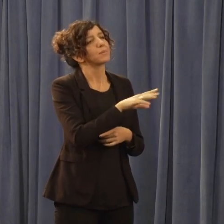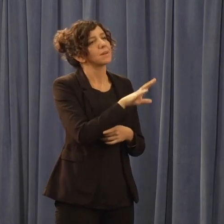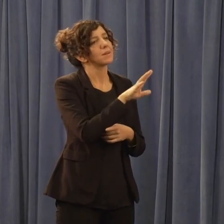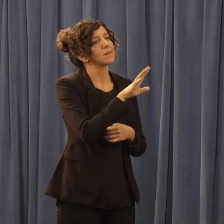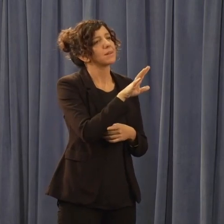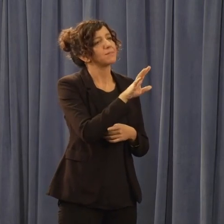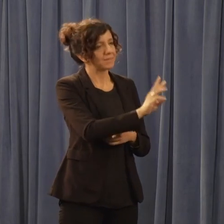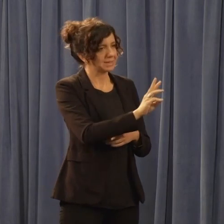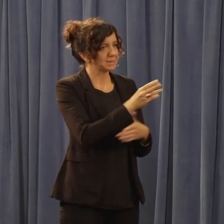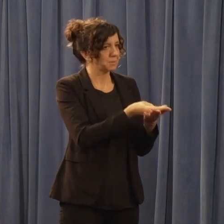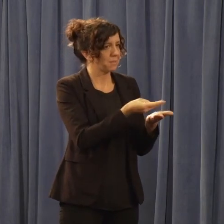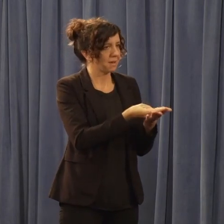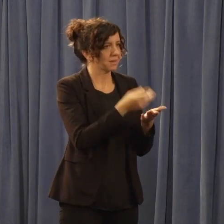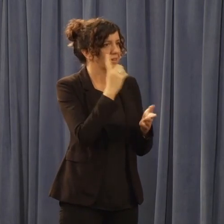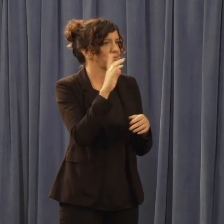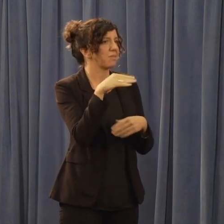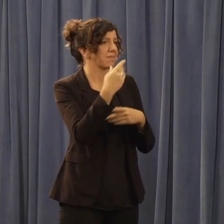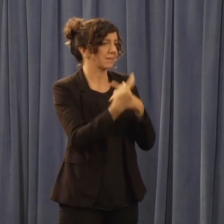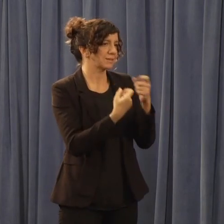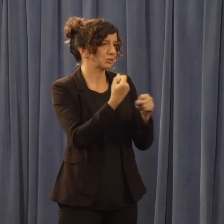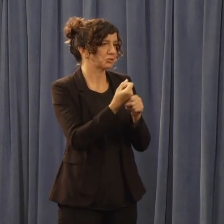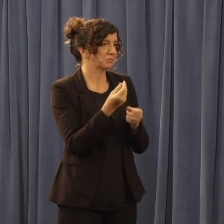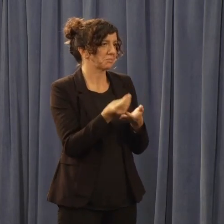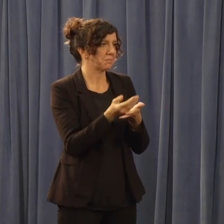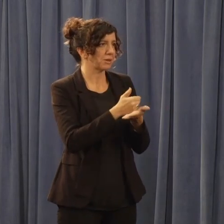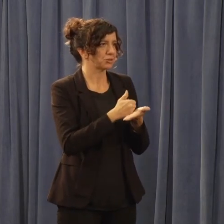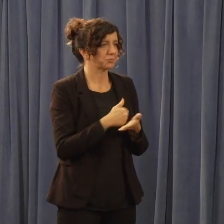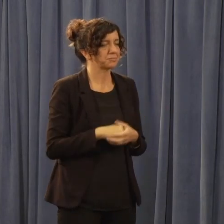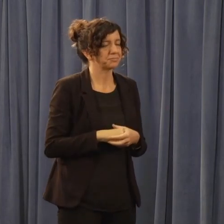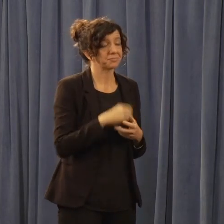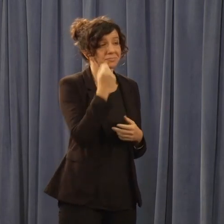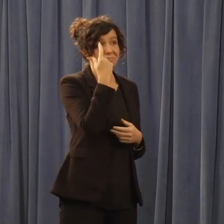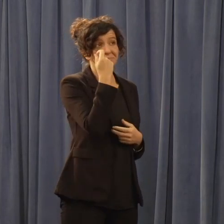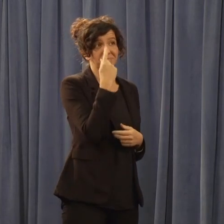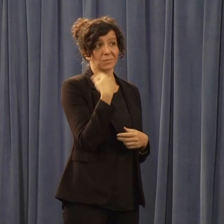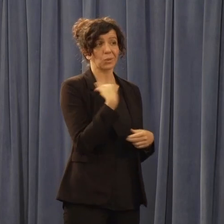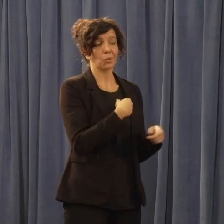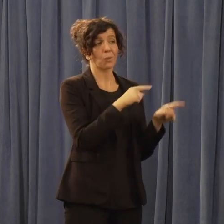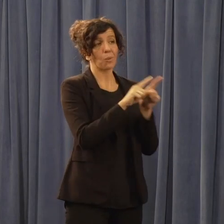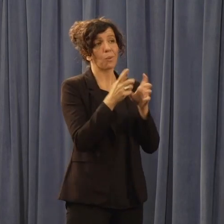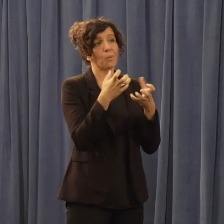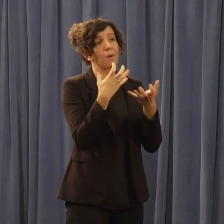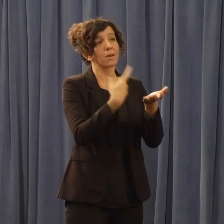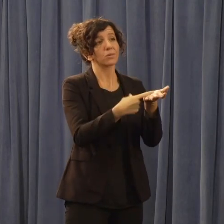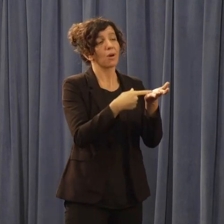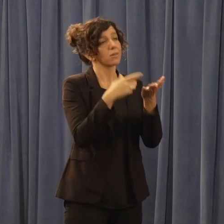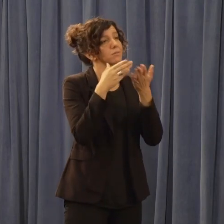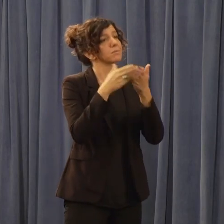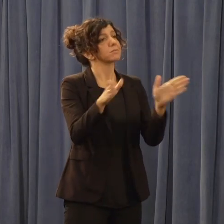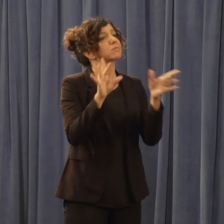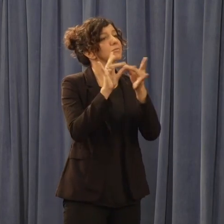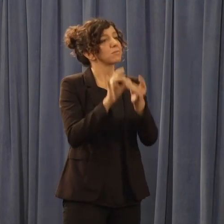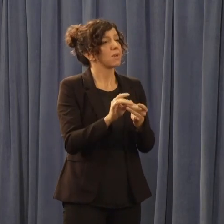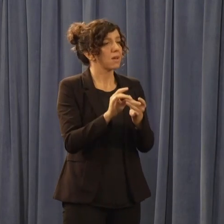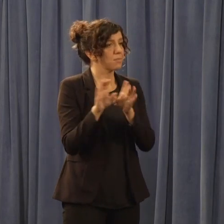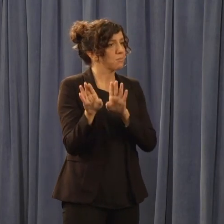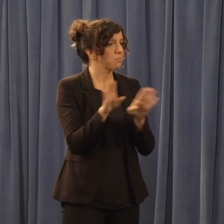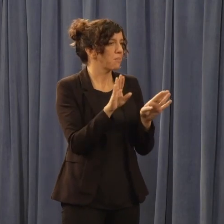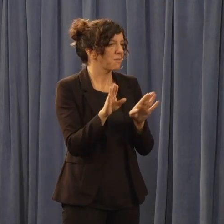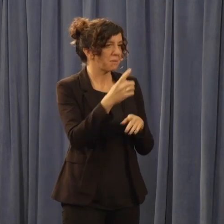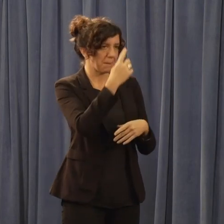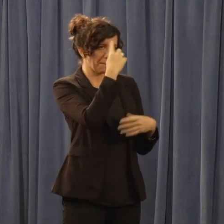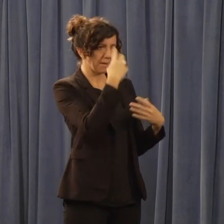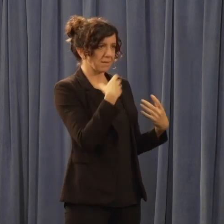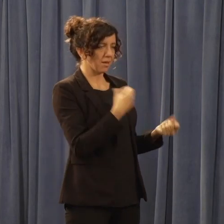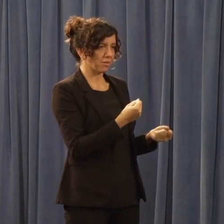money in this year's budget. We also want to talk more broadly about behavioral health because